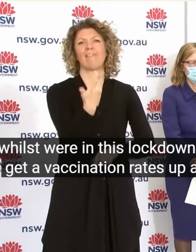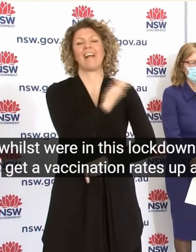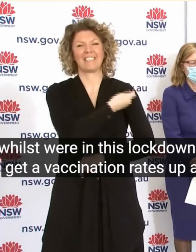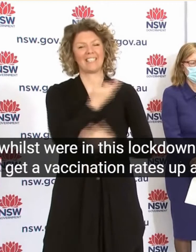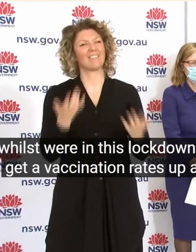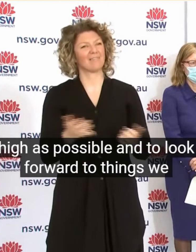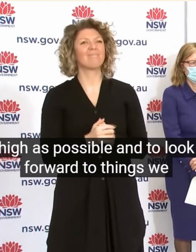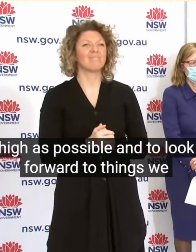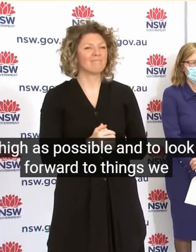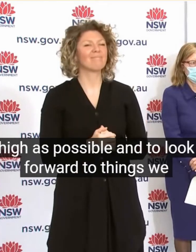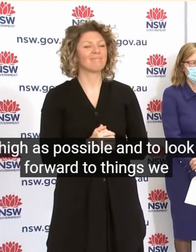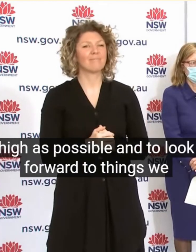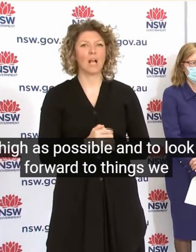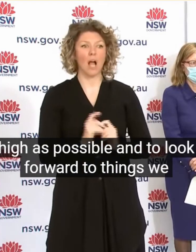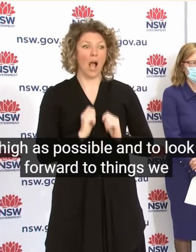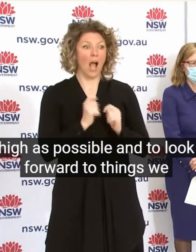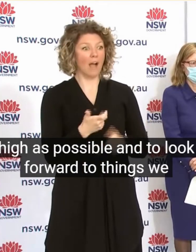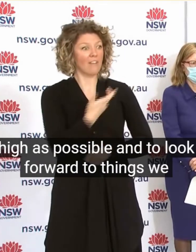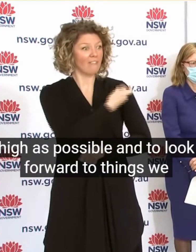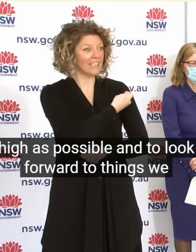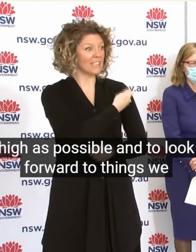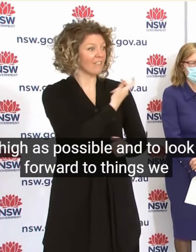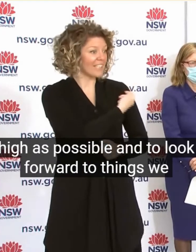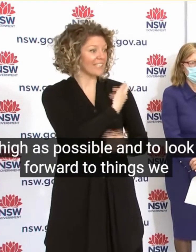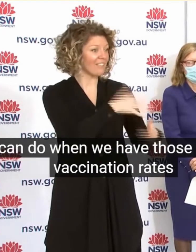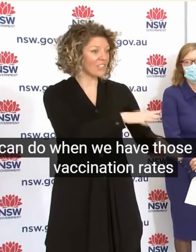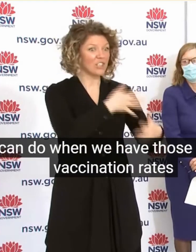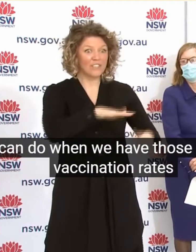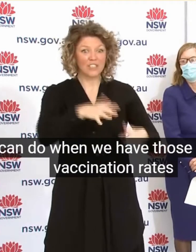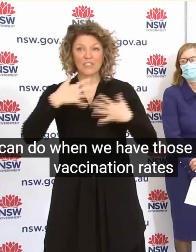Forward To Things We Do When Have Those High Vaccination Rates